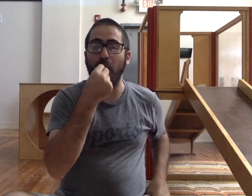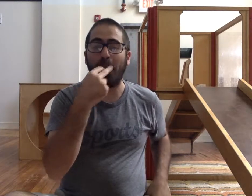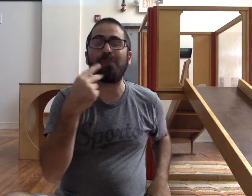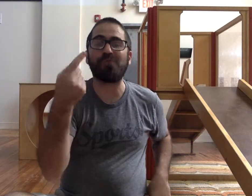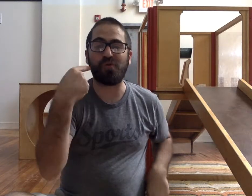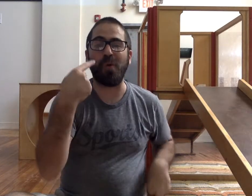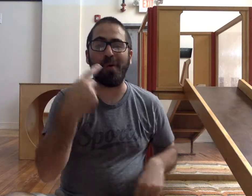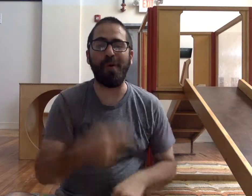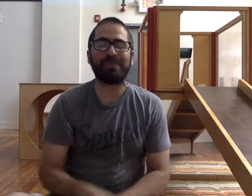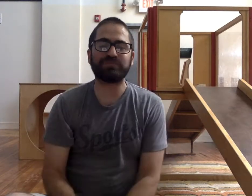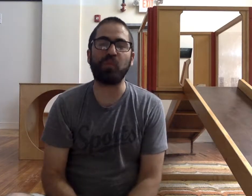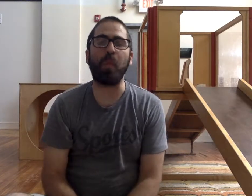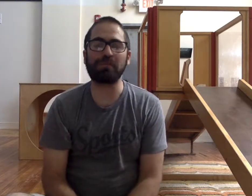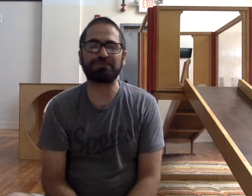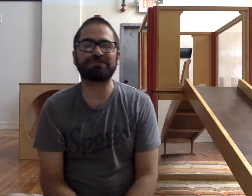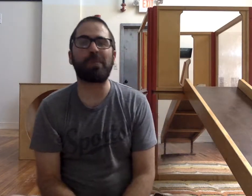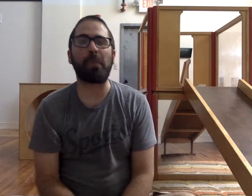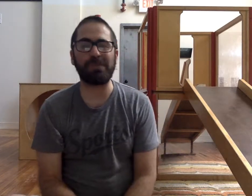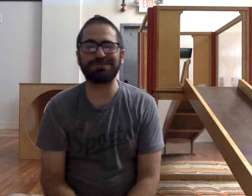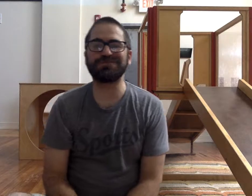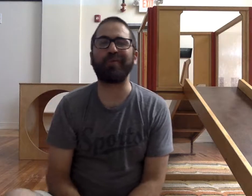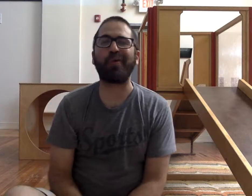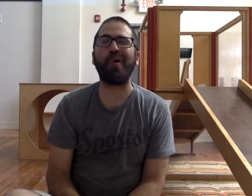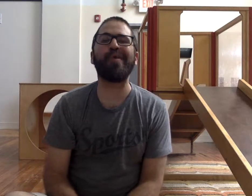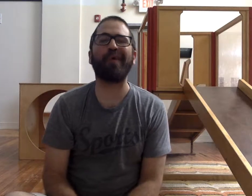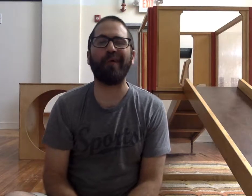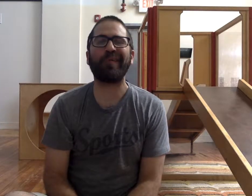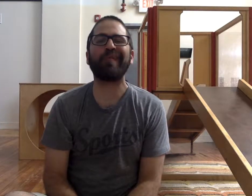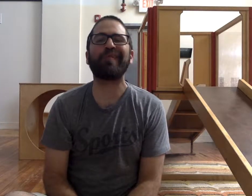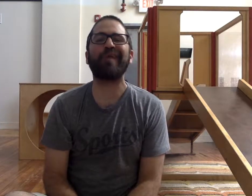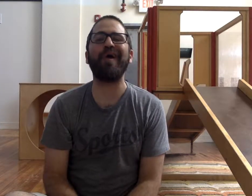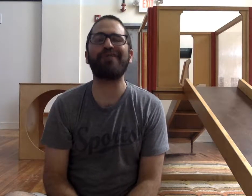chewing it. Pull it until it's nice and soft.